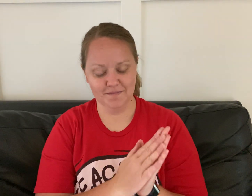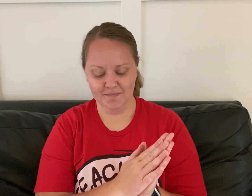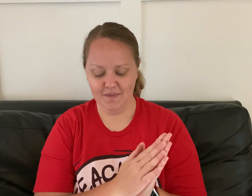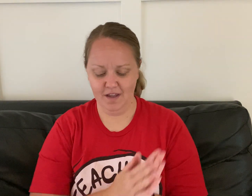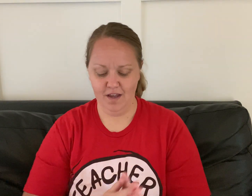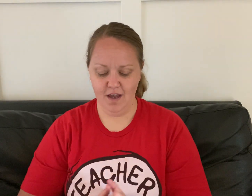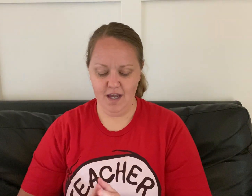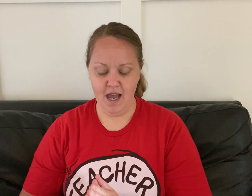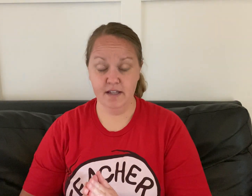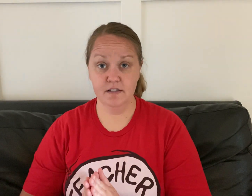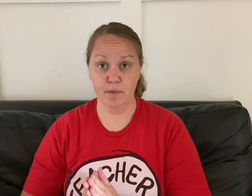estimate